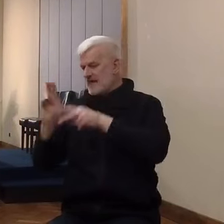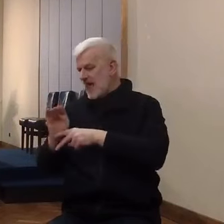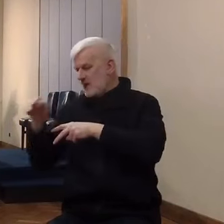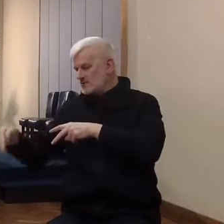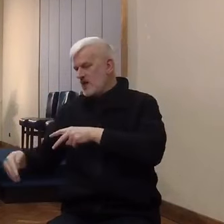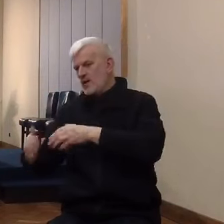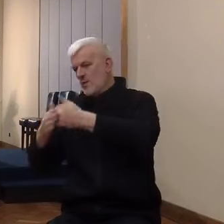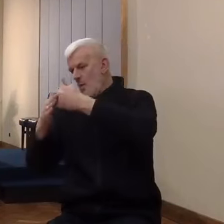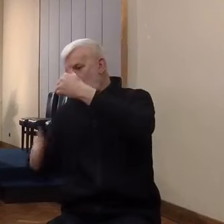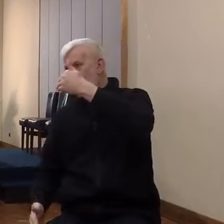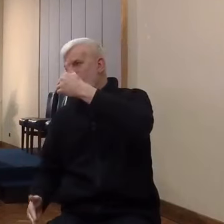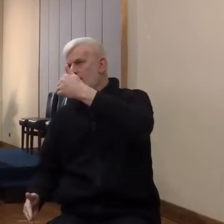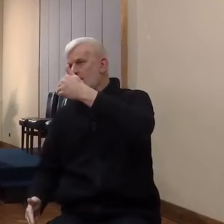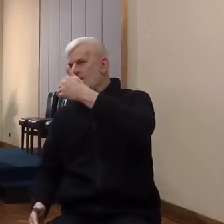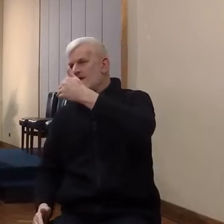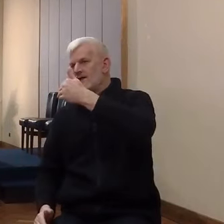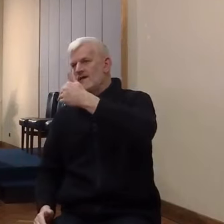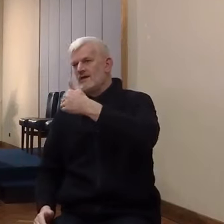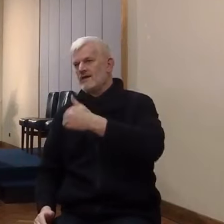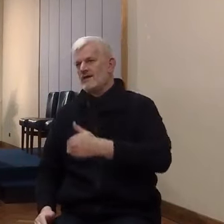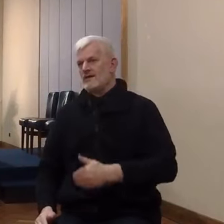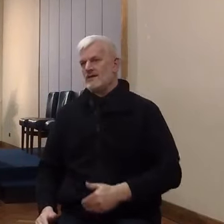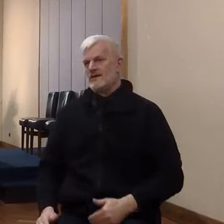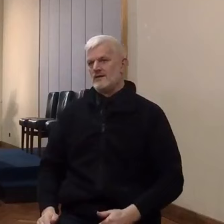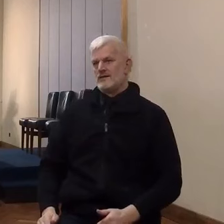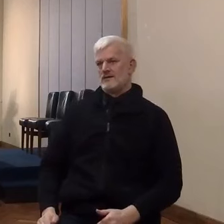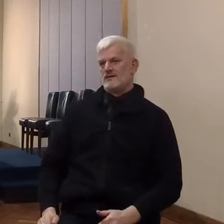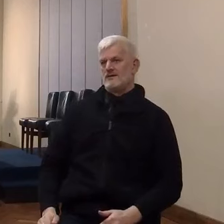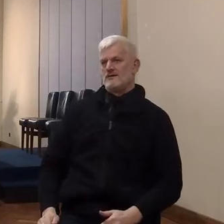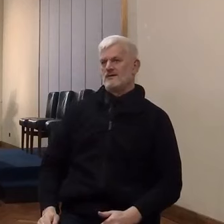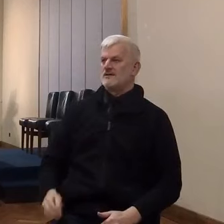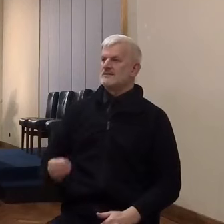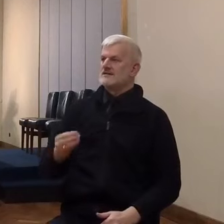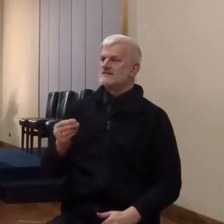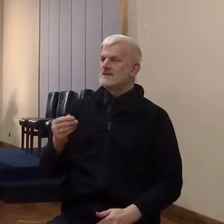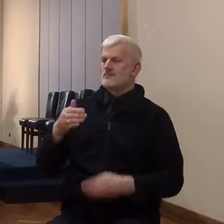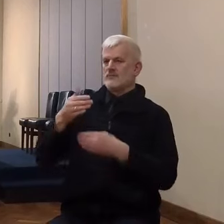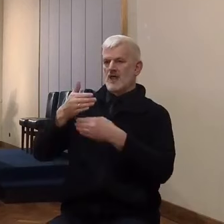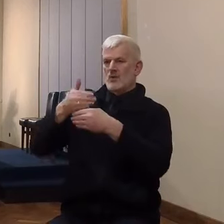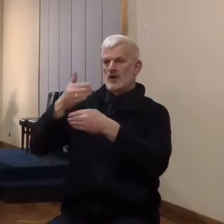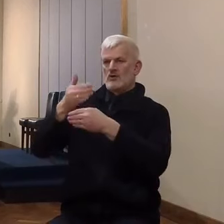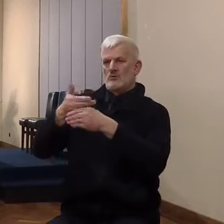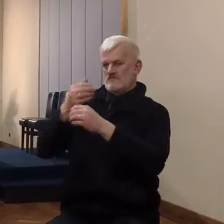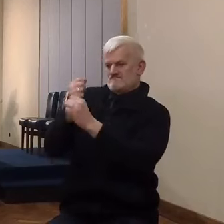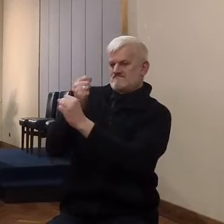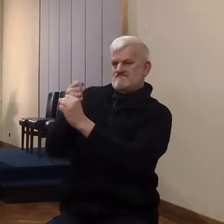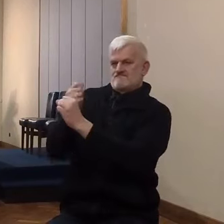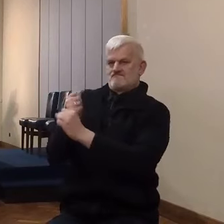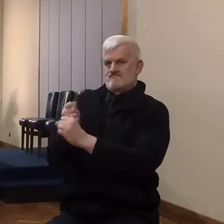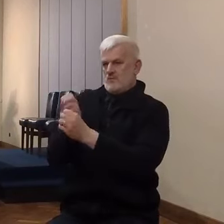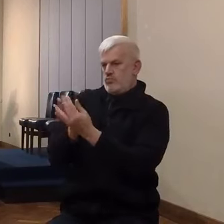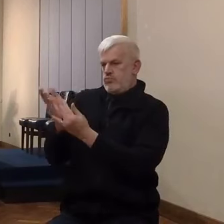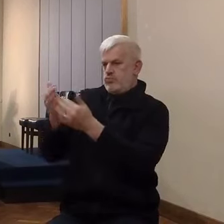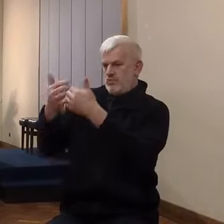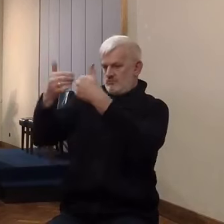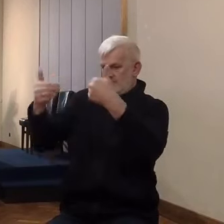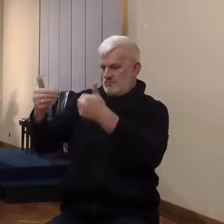even been locked through the city wall, looking out to the exterior. And that was done.